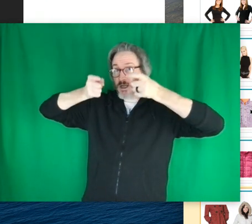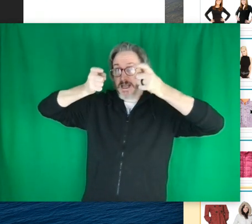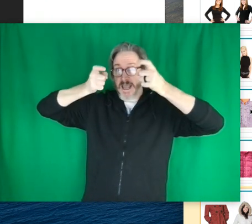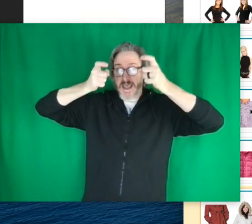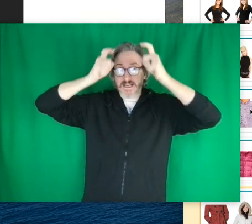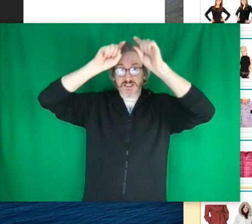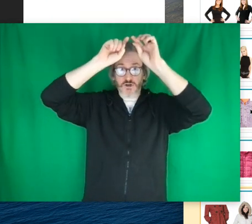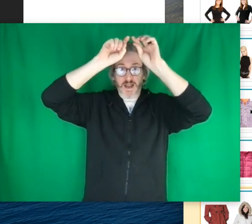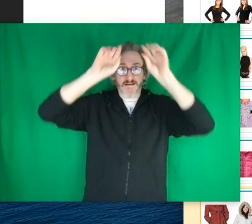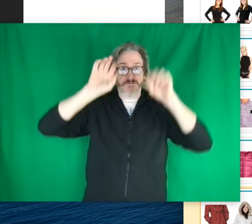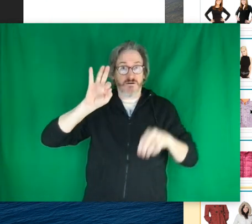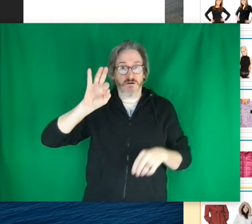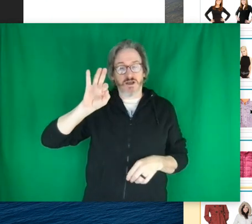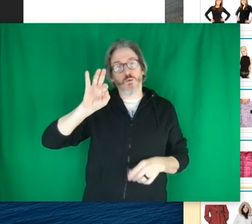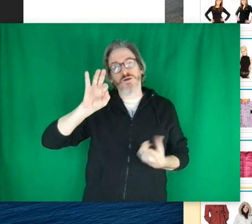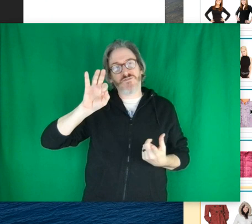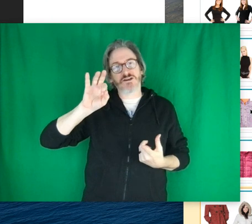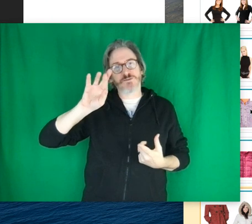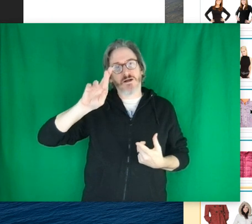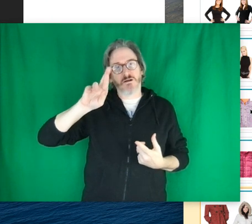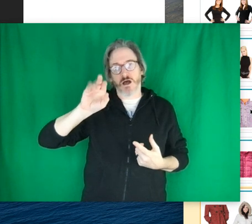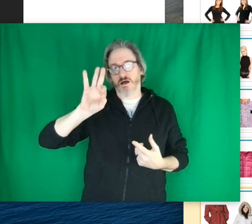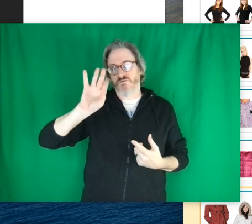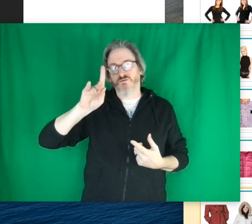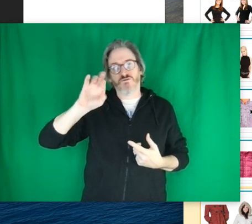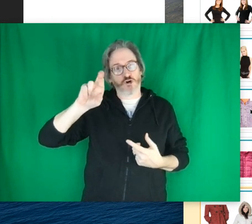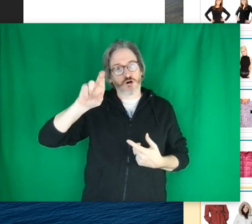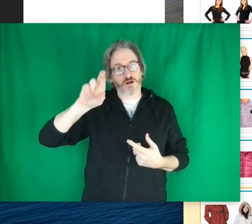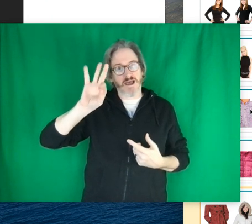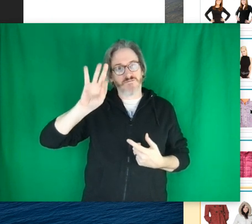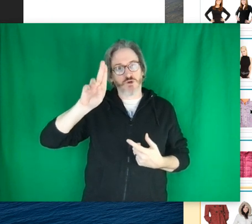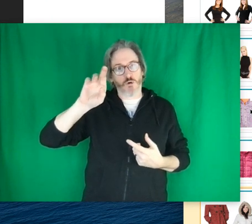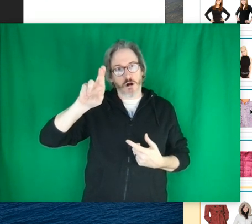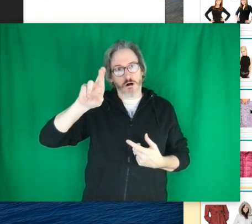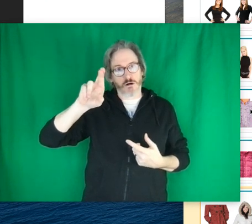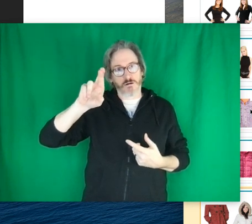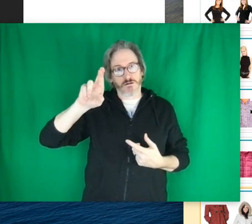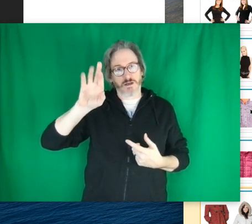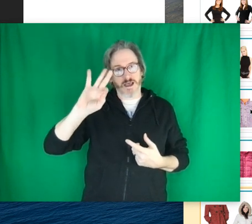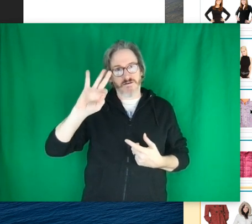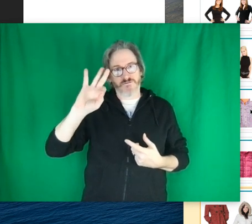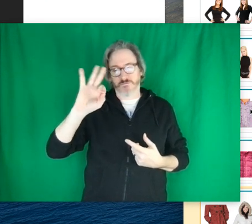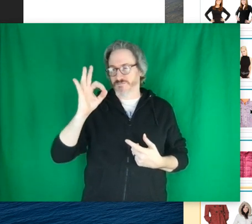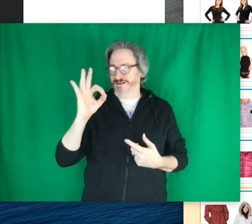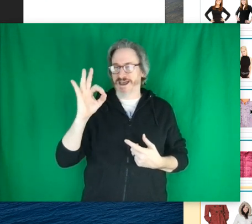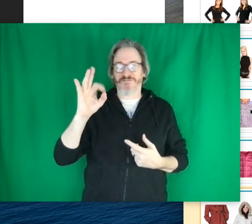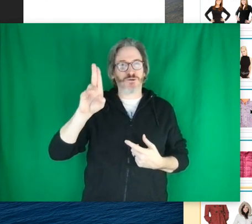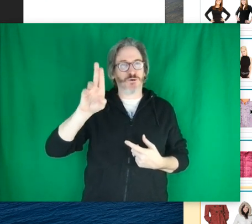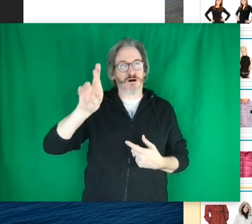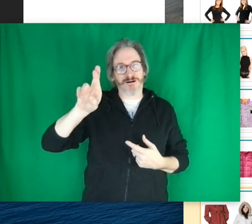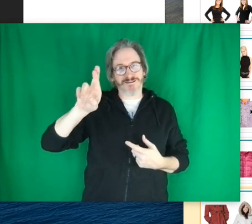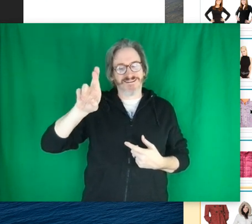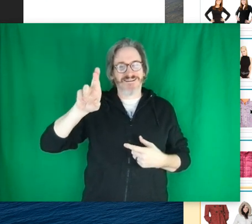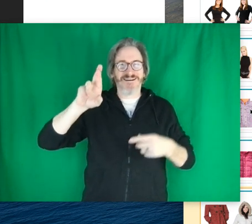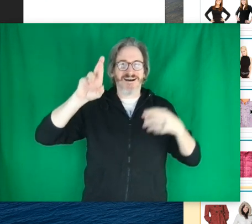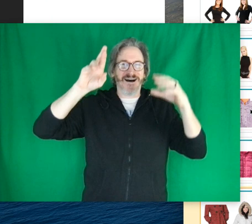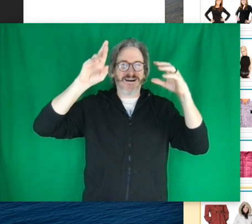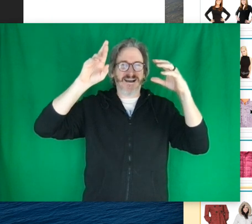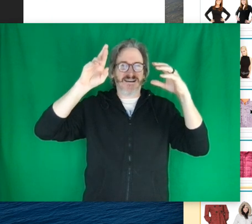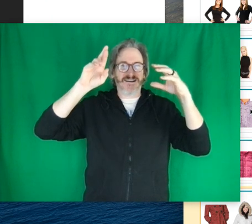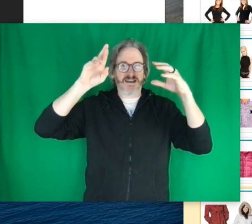Hood, and it could have... We fingerspell fur, f-u-r, f-u-r,-r.